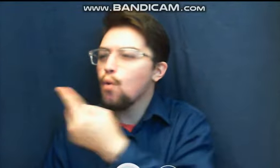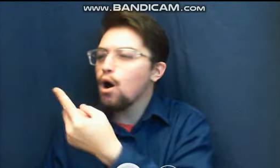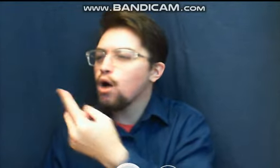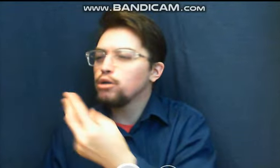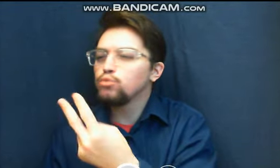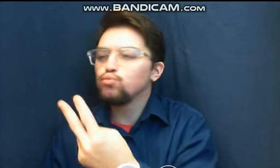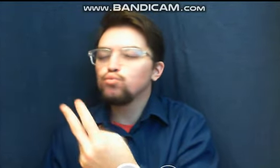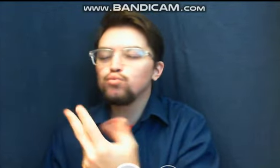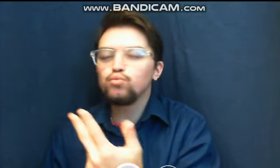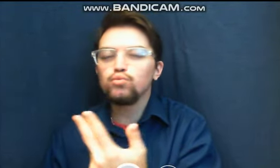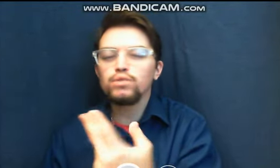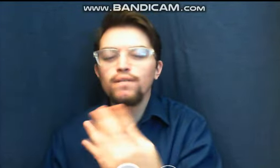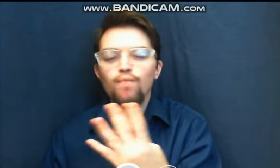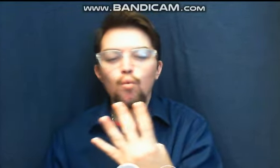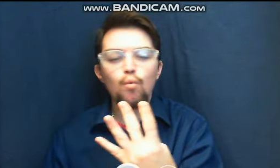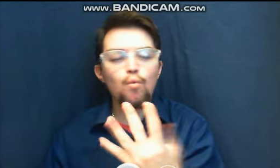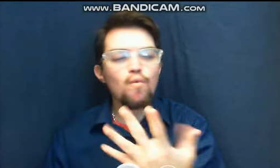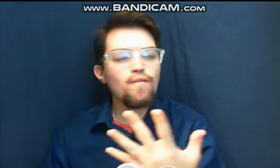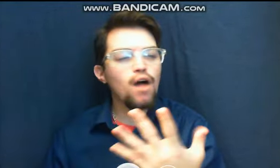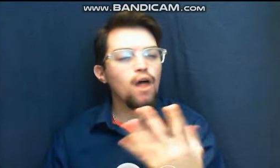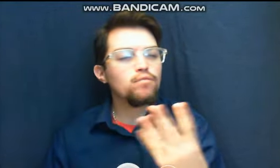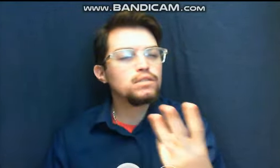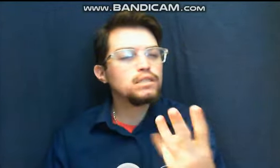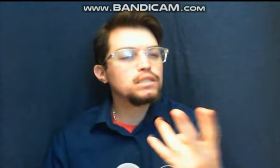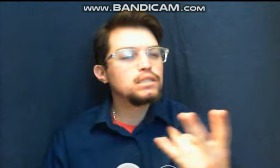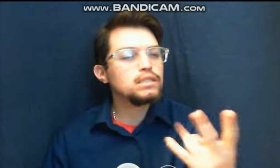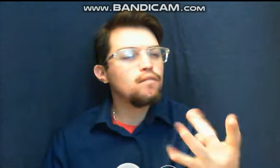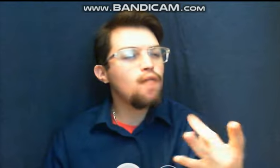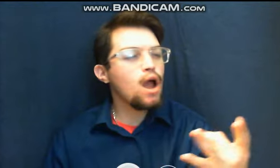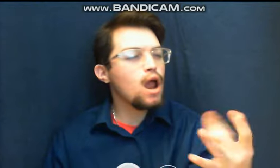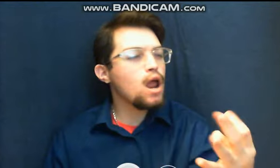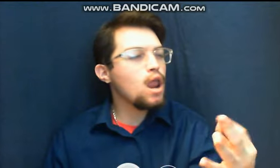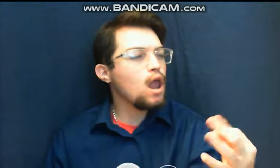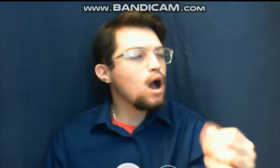7, 8, 9, 10, 10 for summer,